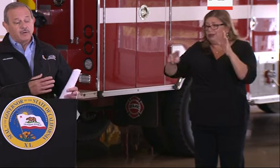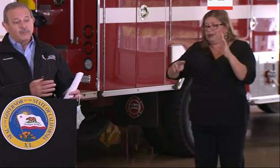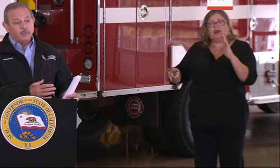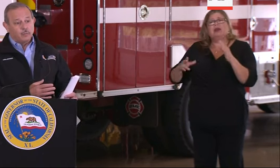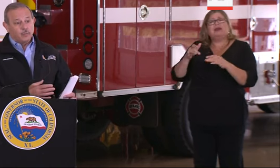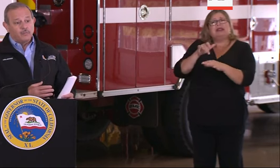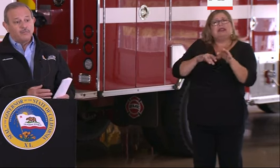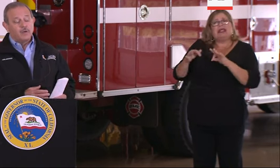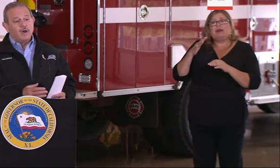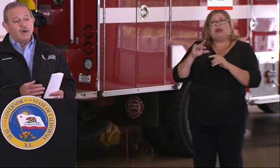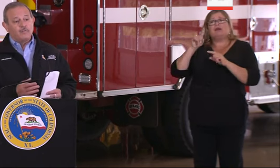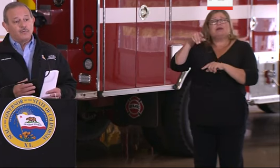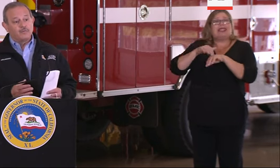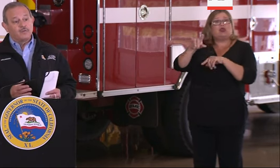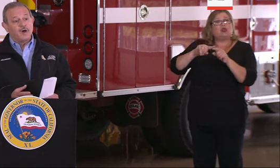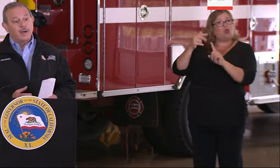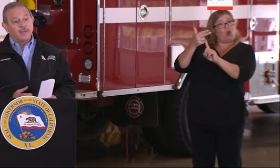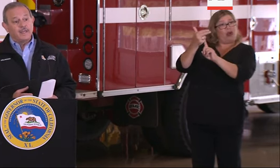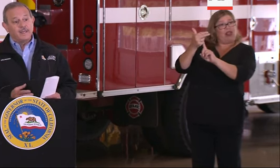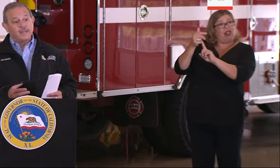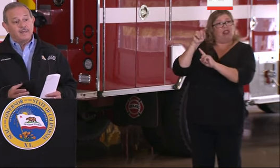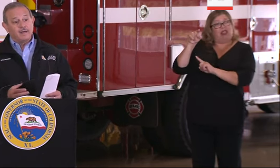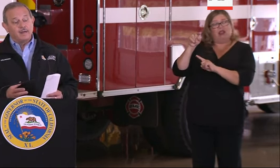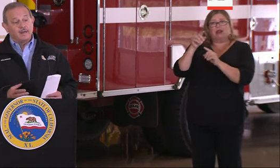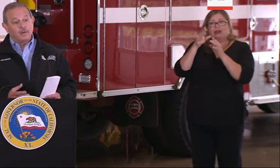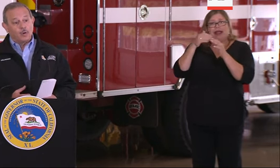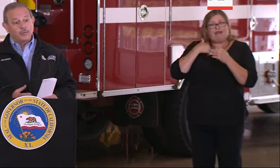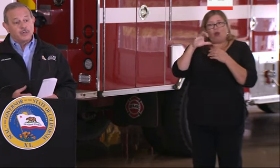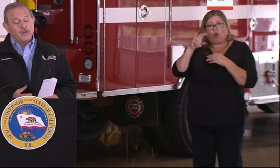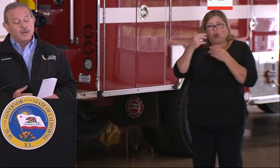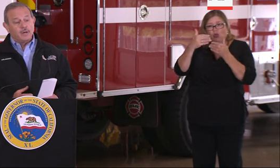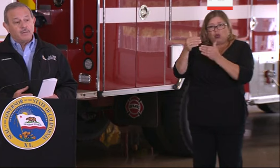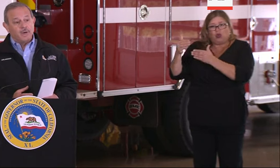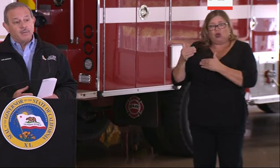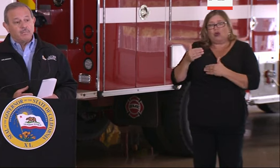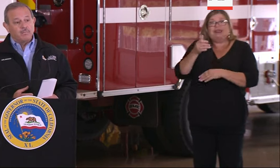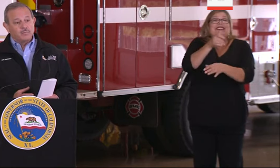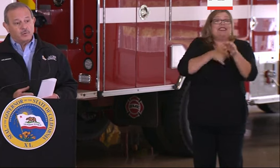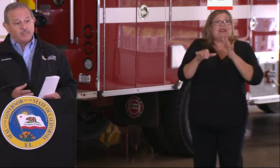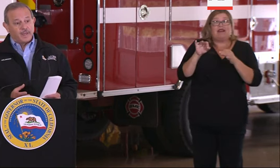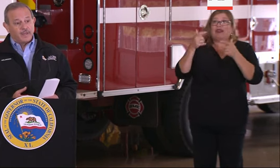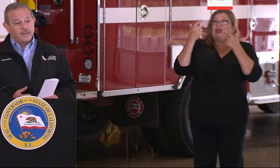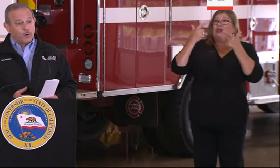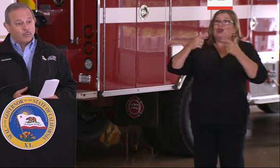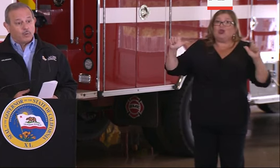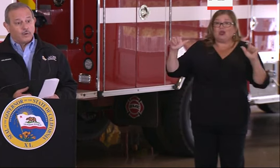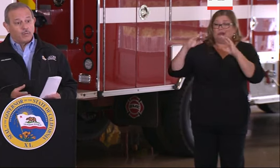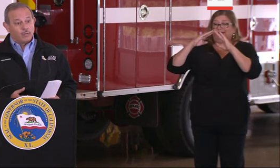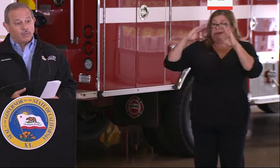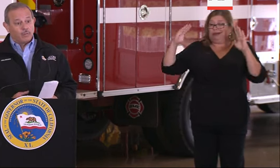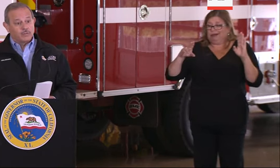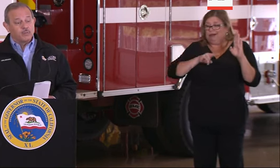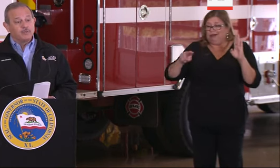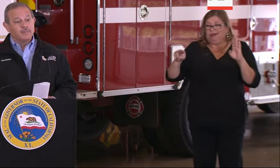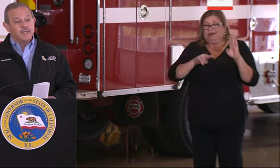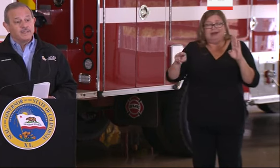hotels, single rooms, versus congregating in a large sort of like a dormitory or